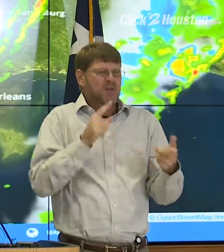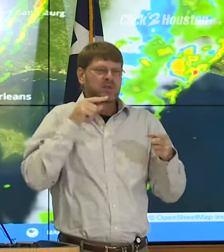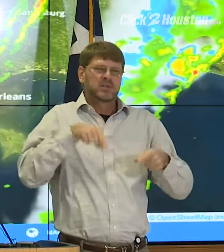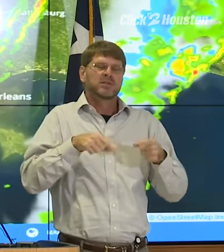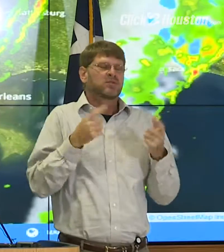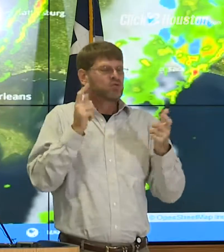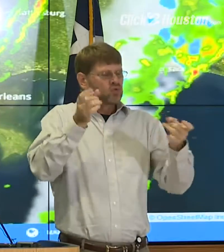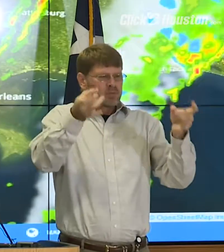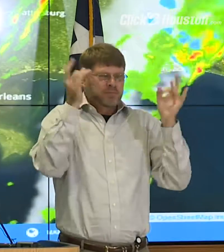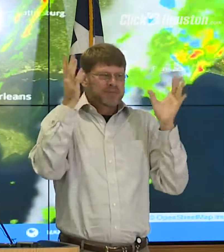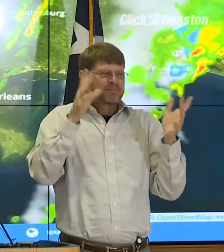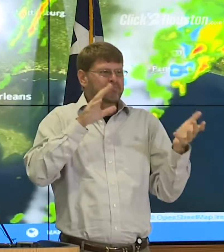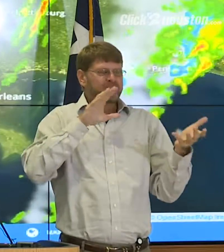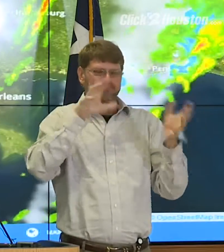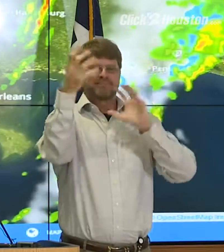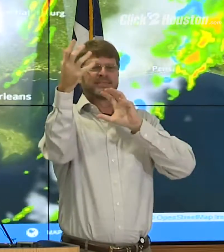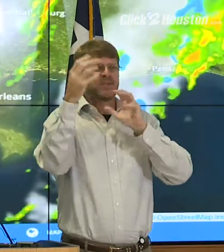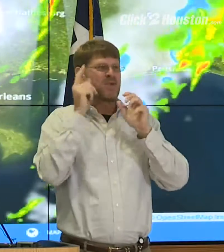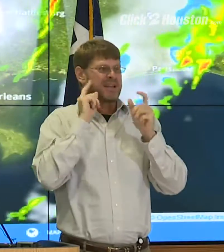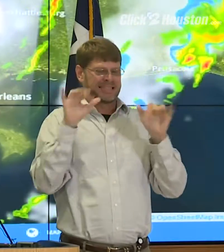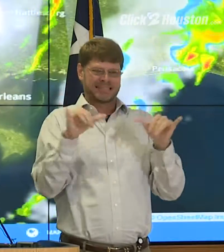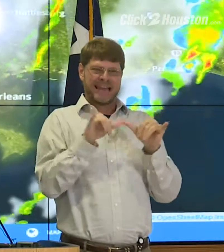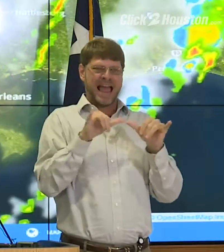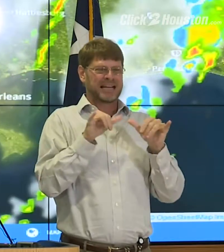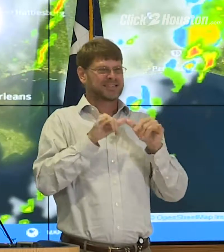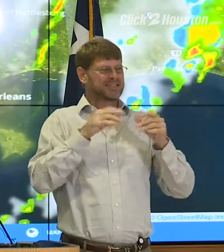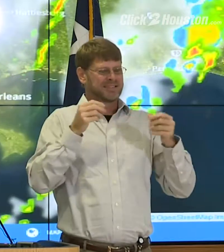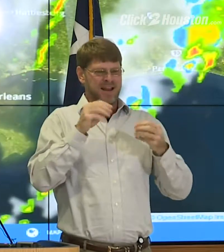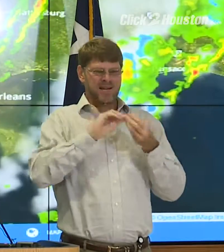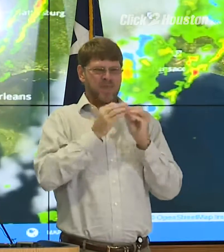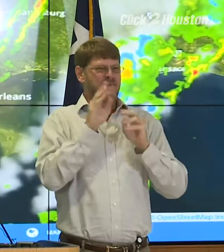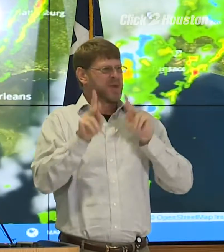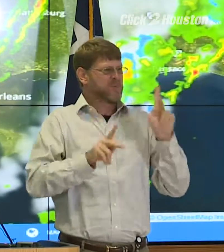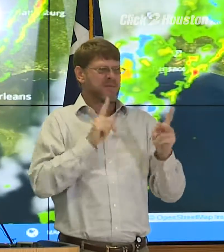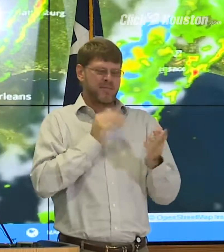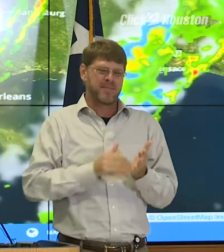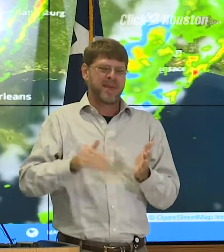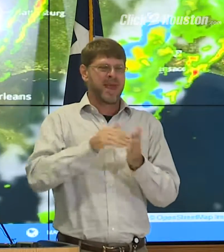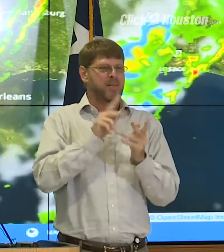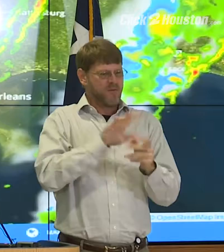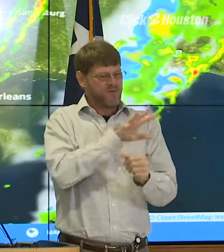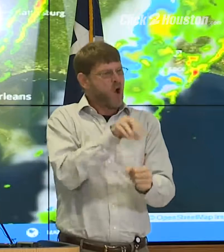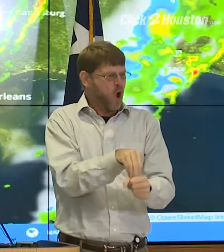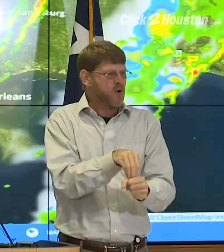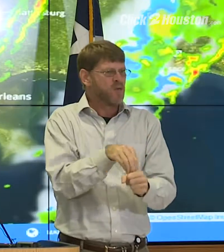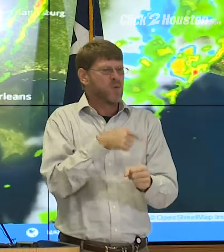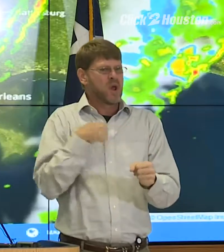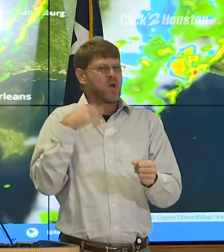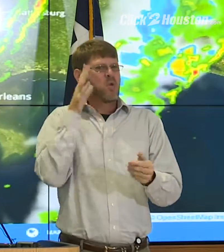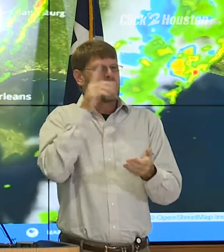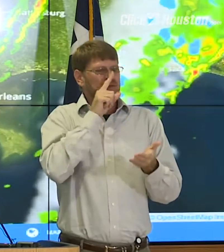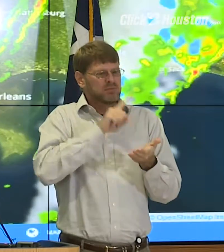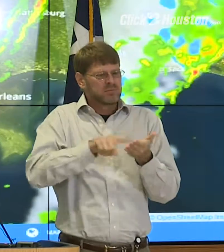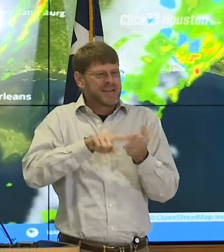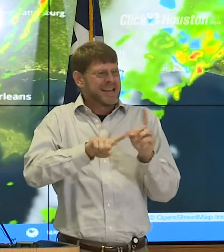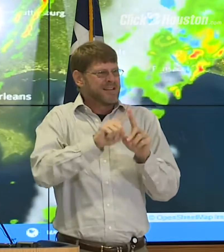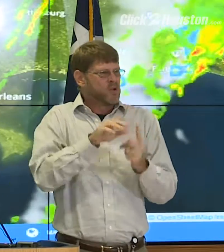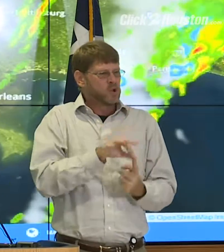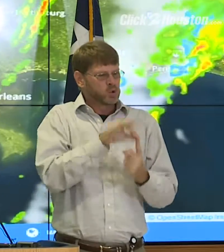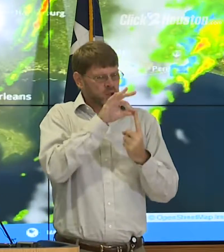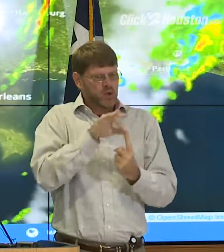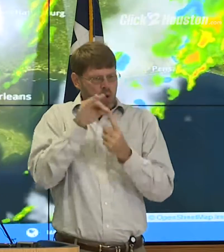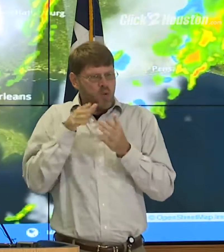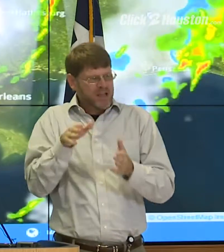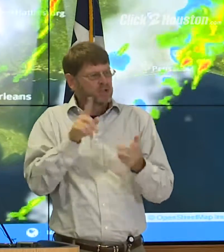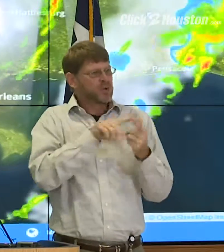disaster in terms of size and scope, and as millions of people engaged, we will be looking at unique ways to